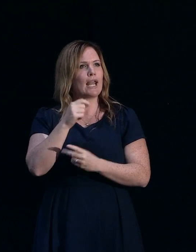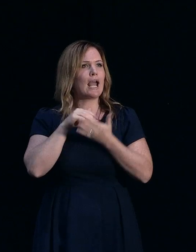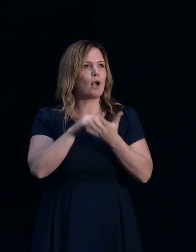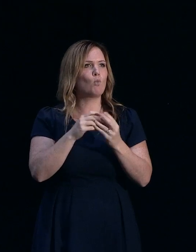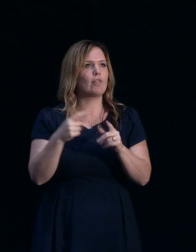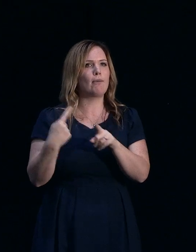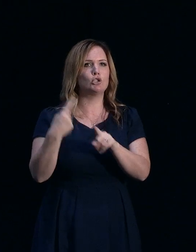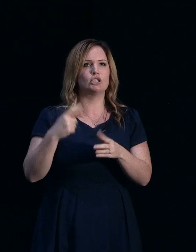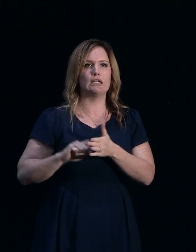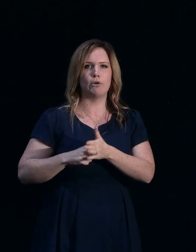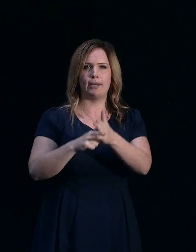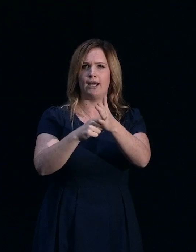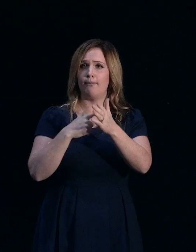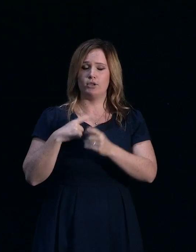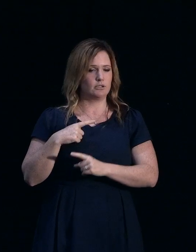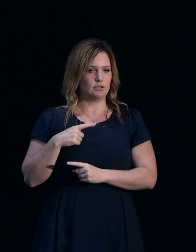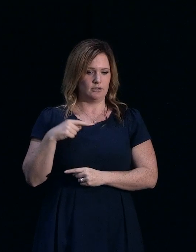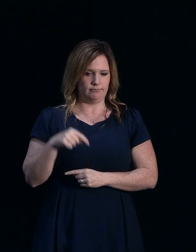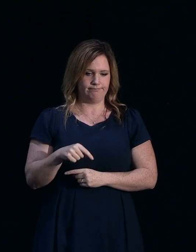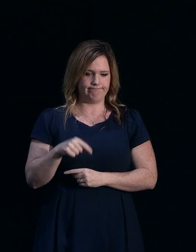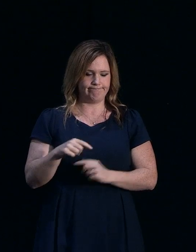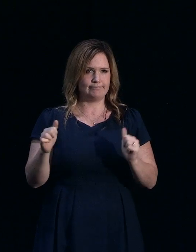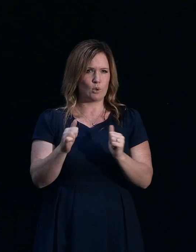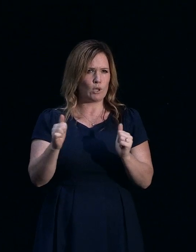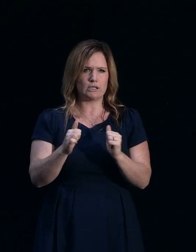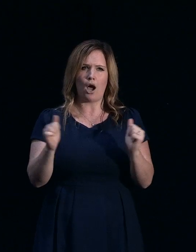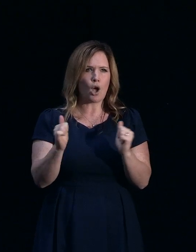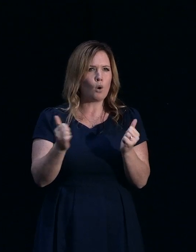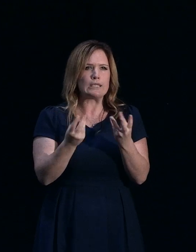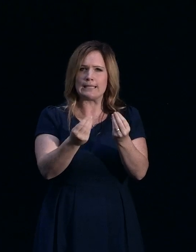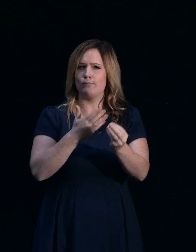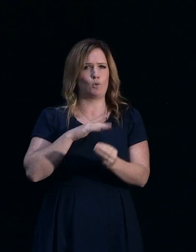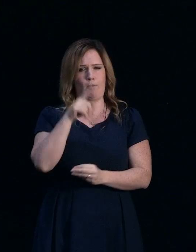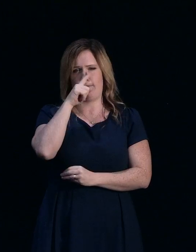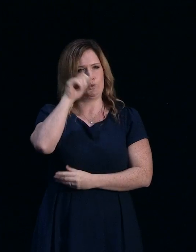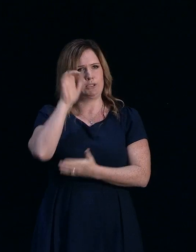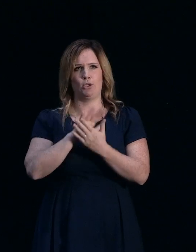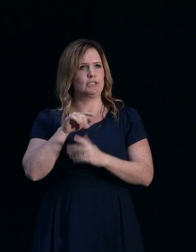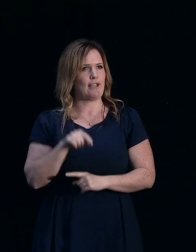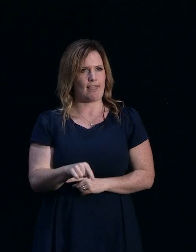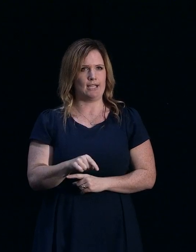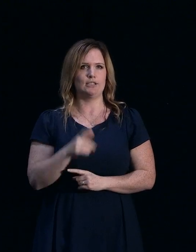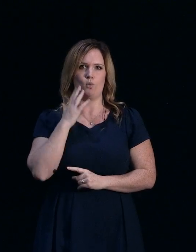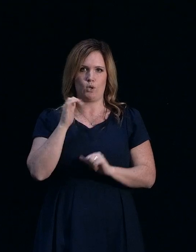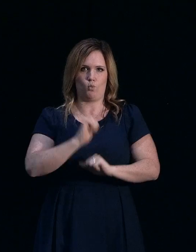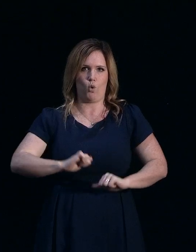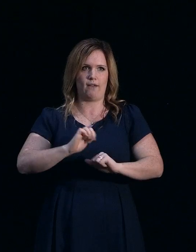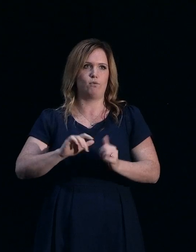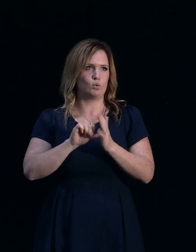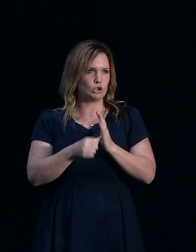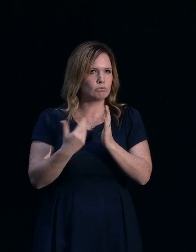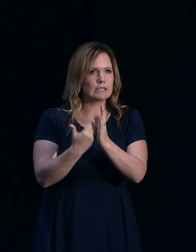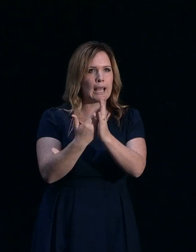because we don't want people to go through a cold, damp winter whilst these claims are getting sorted out.